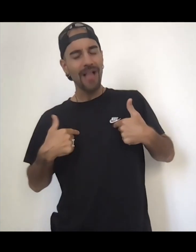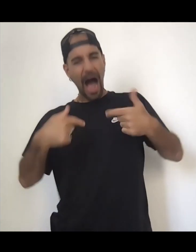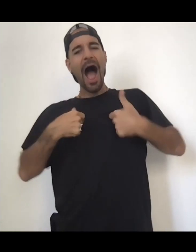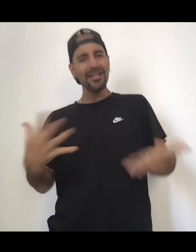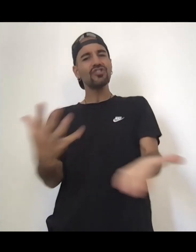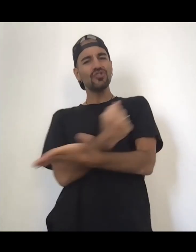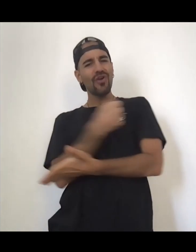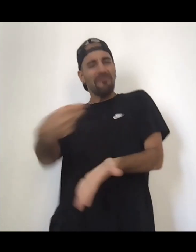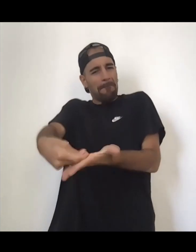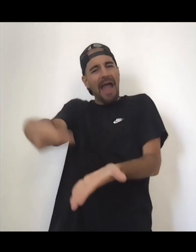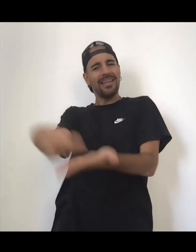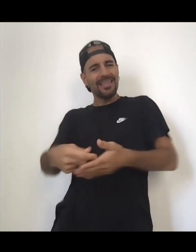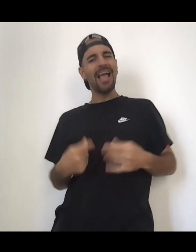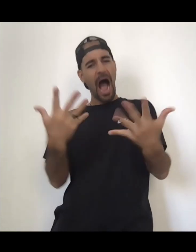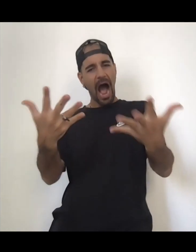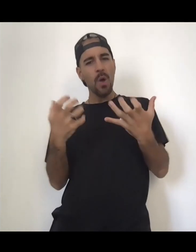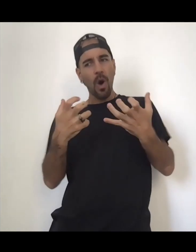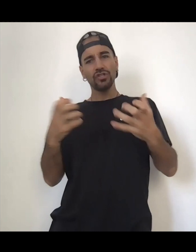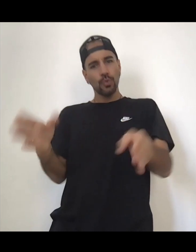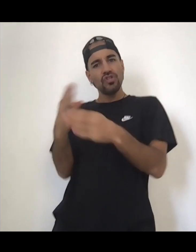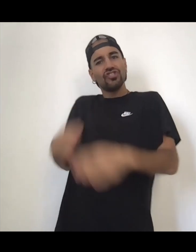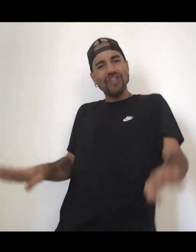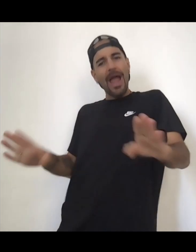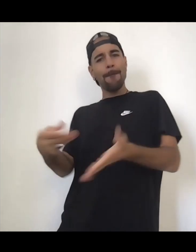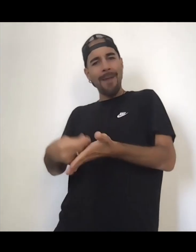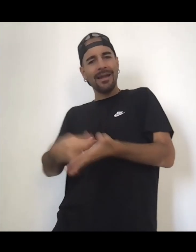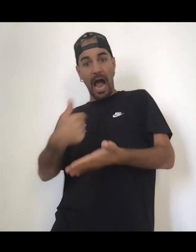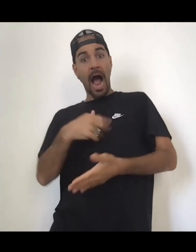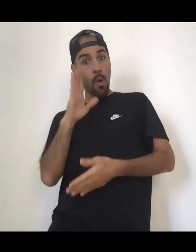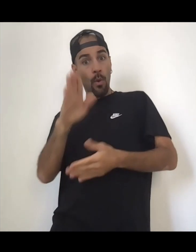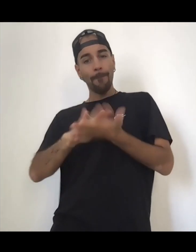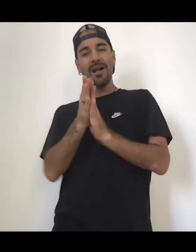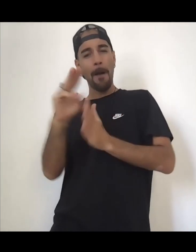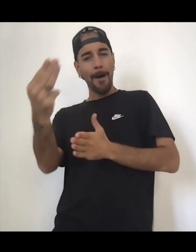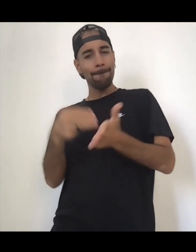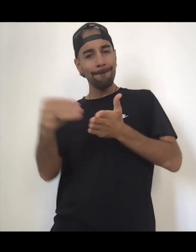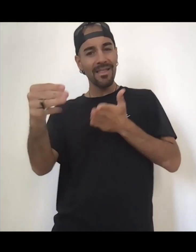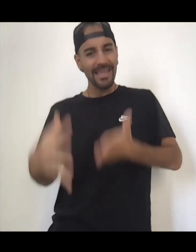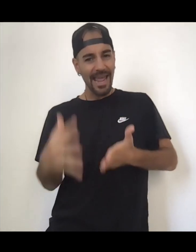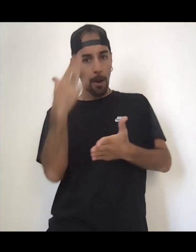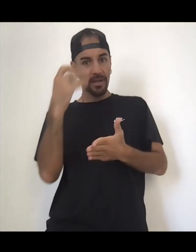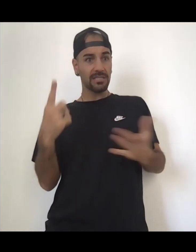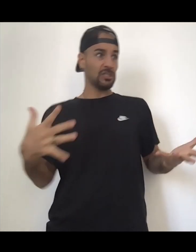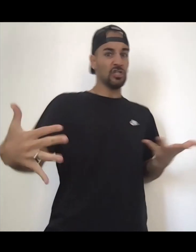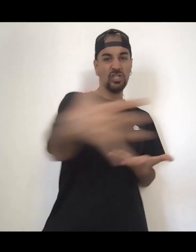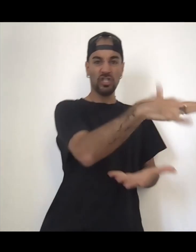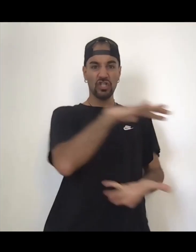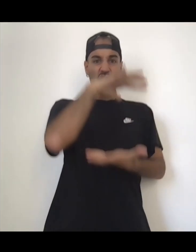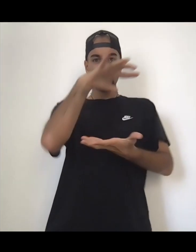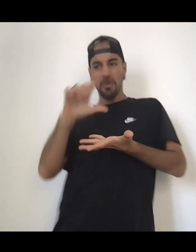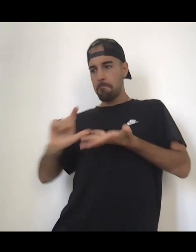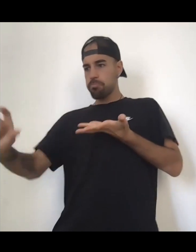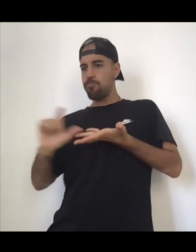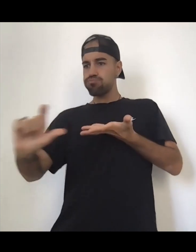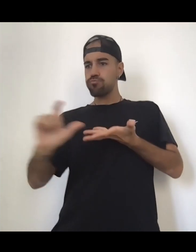person who wants to do nice things for other people and I want to help others learn and provide and I want to be